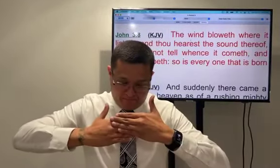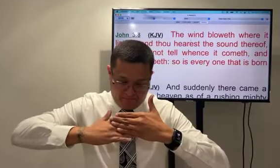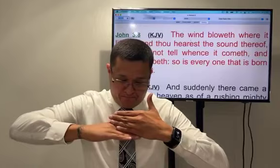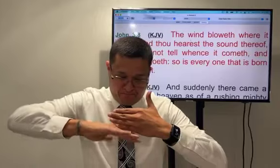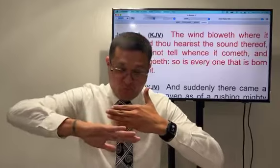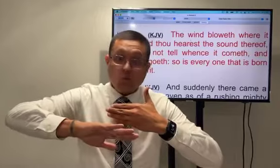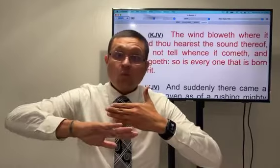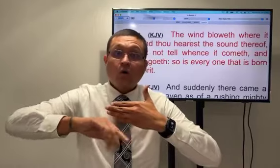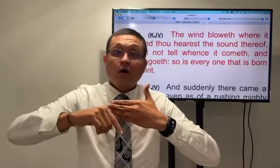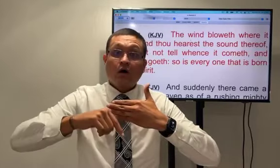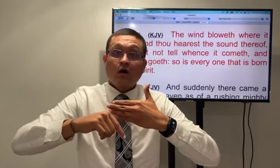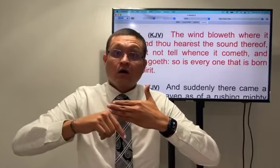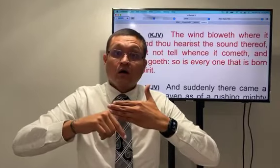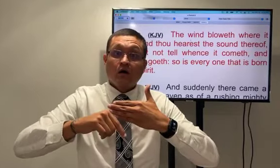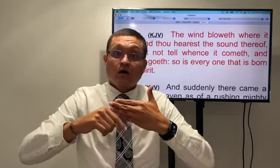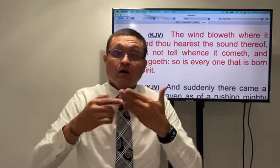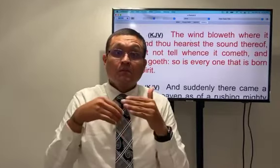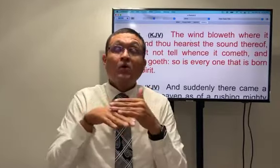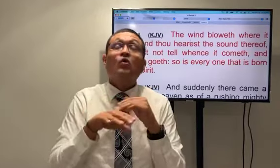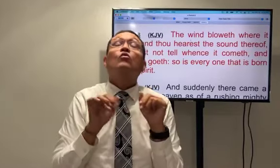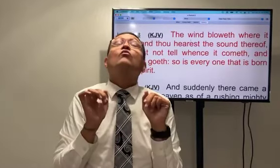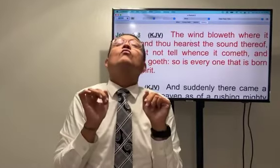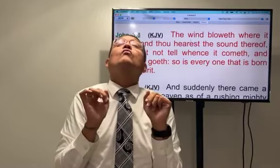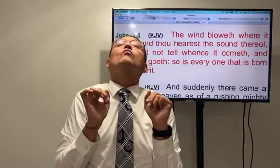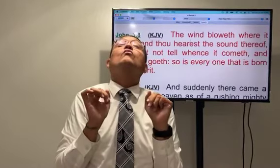now same as a baby right we were all born